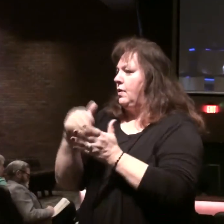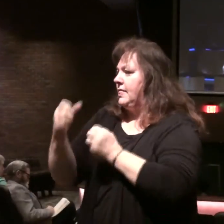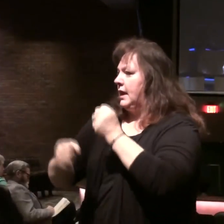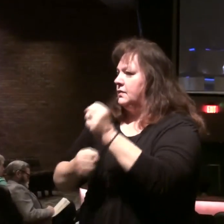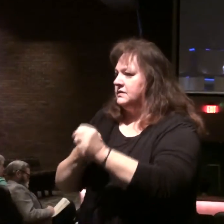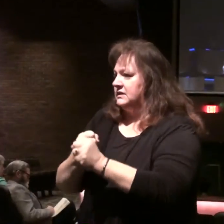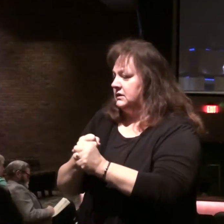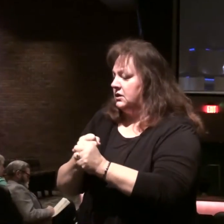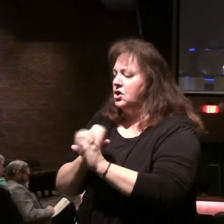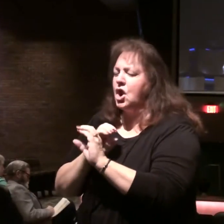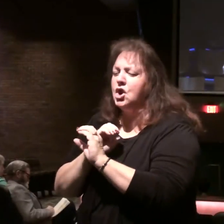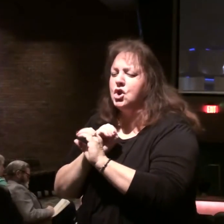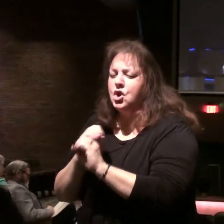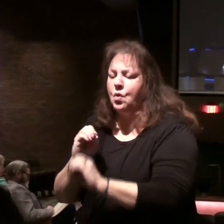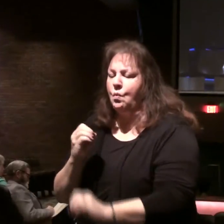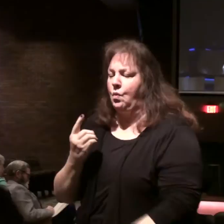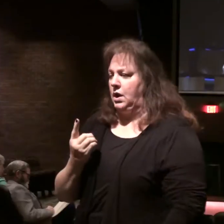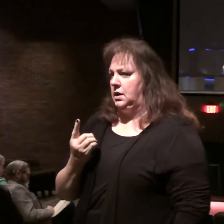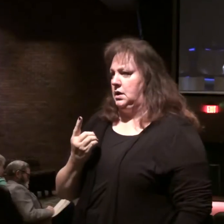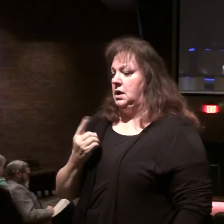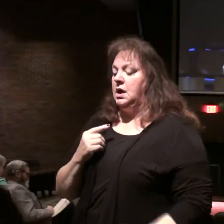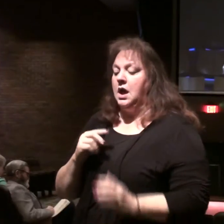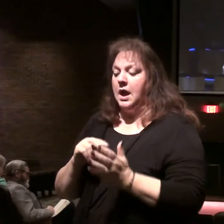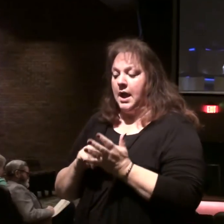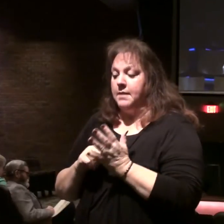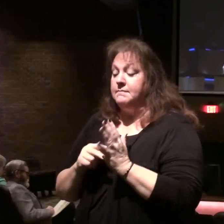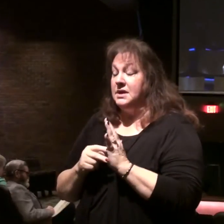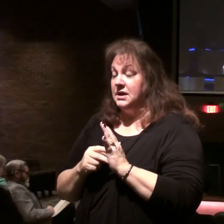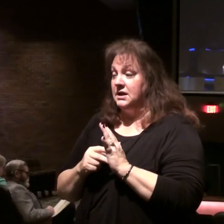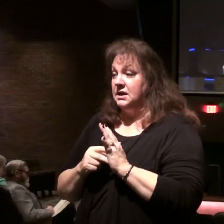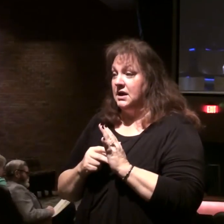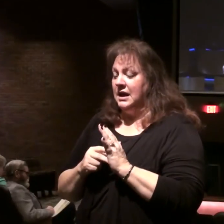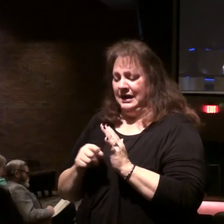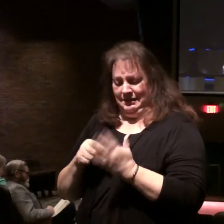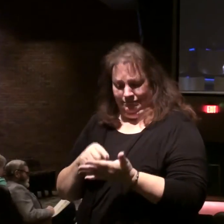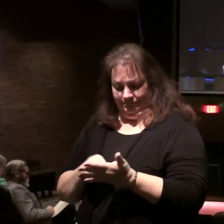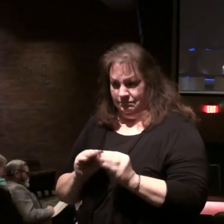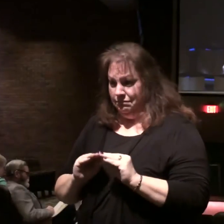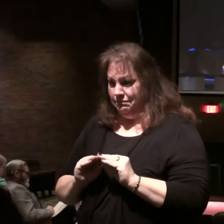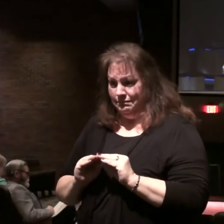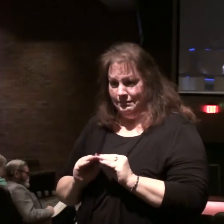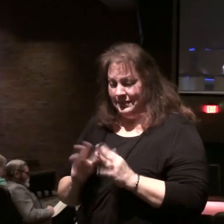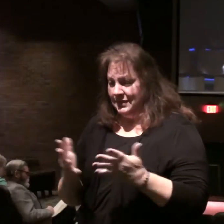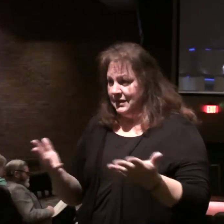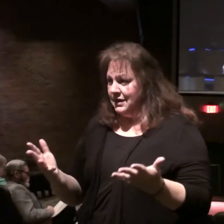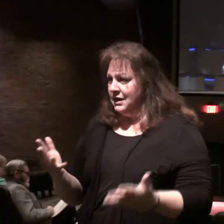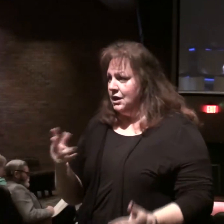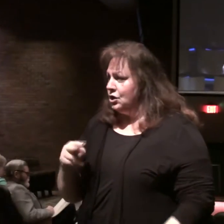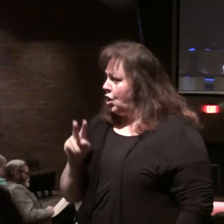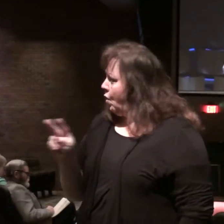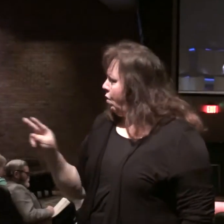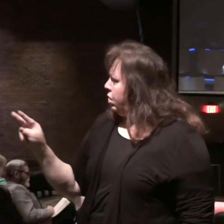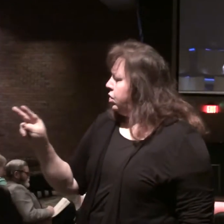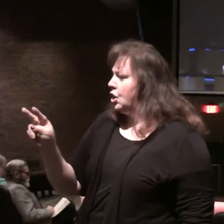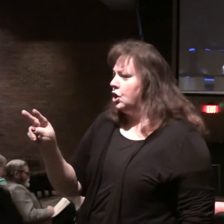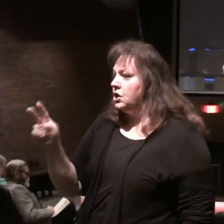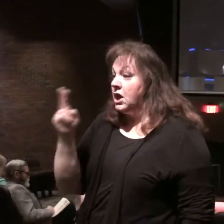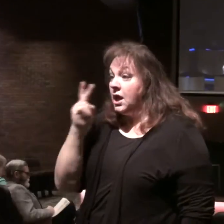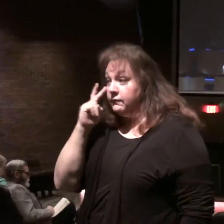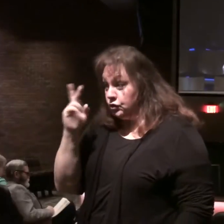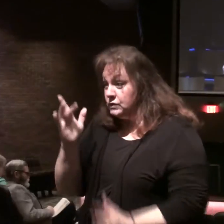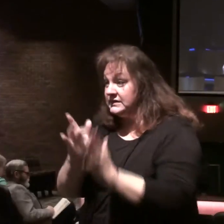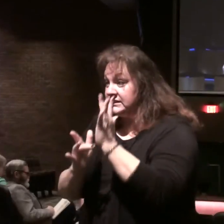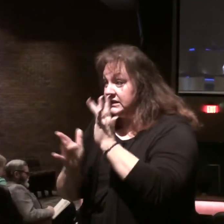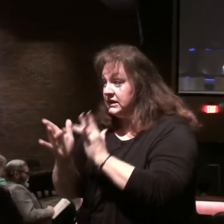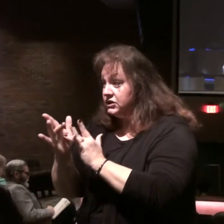No one I mean how clear do you have to be? Go out and look. Have you ever seen Christ